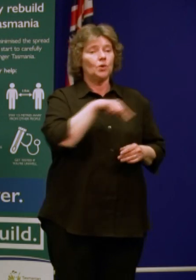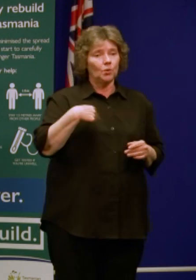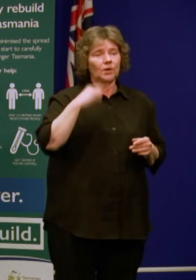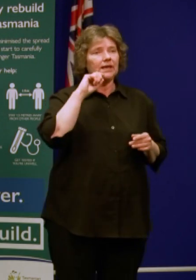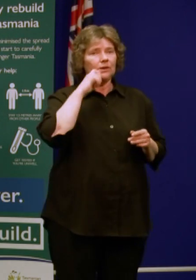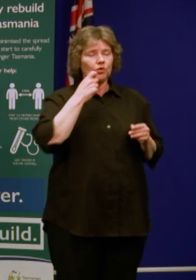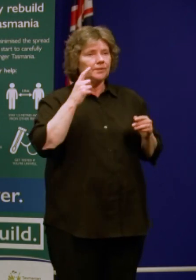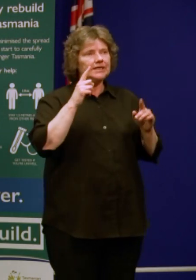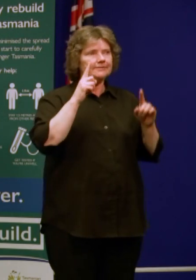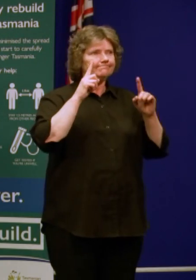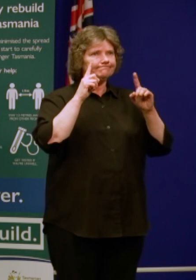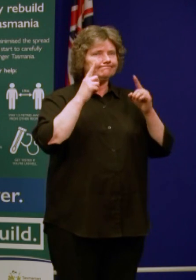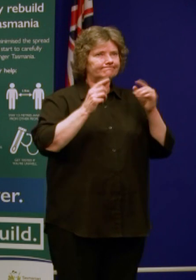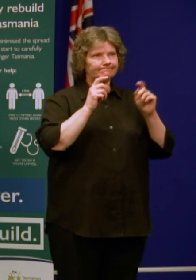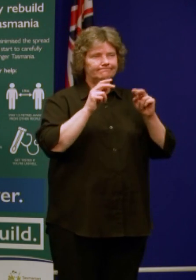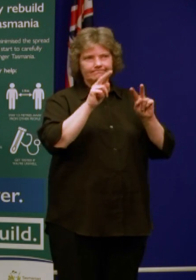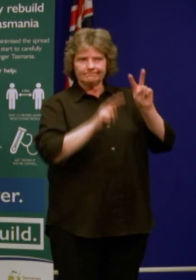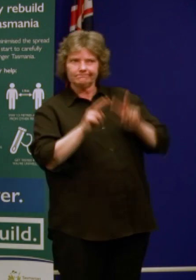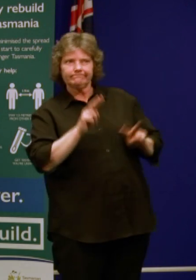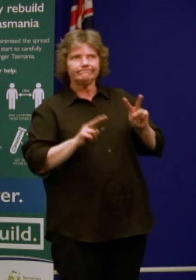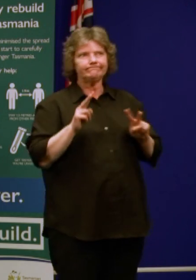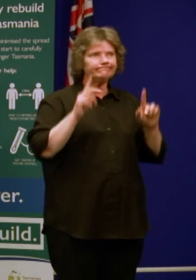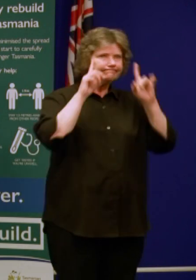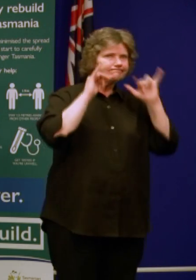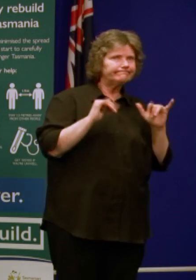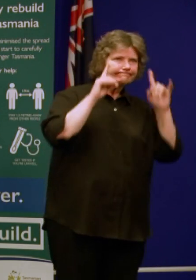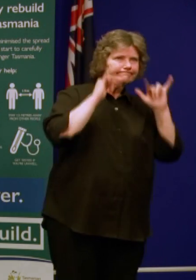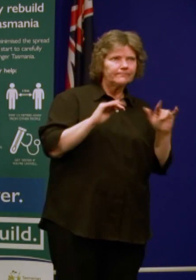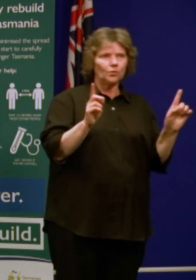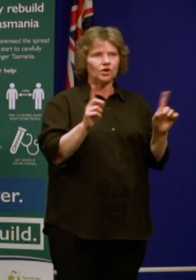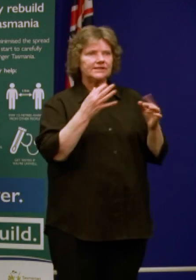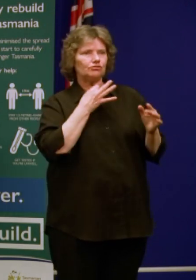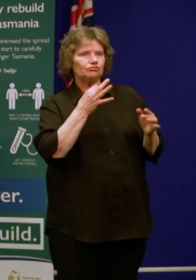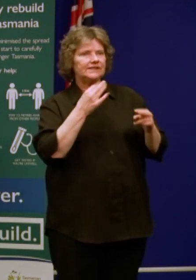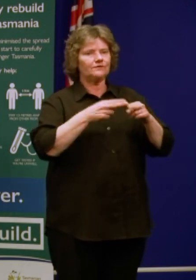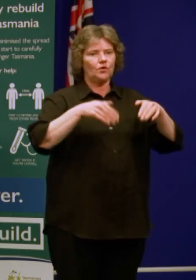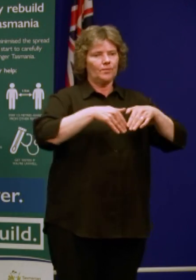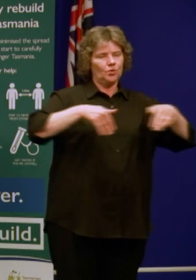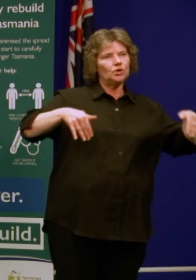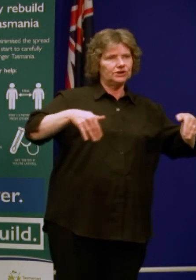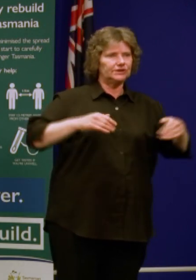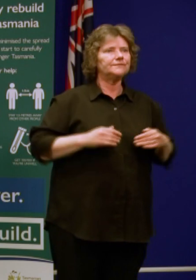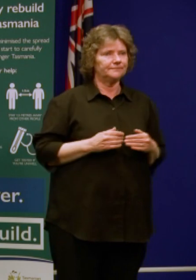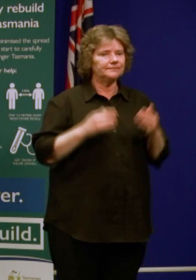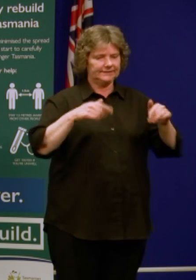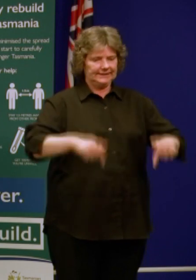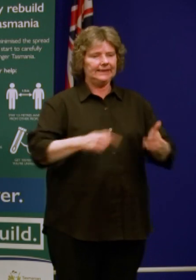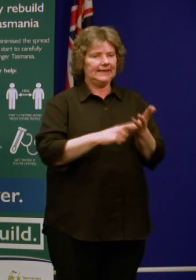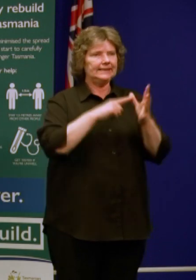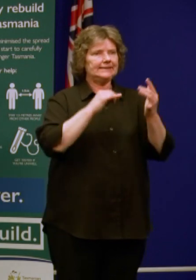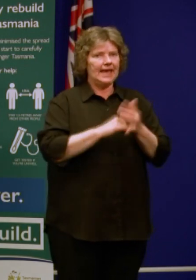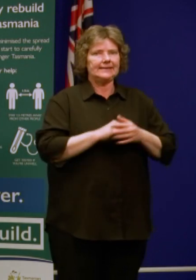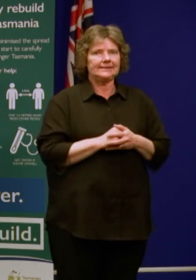and our restrictions in terms of travel, as I've said, over the period until the 24th.